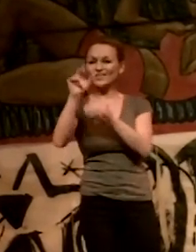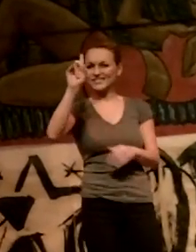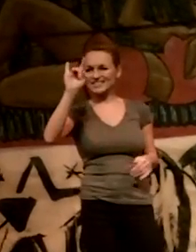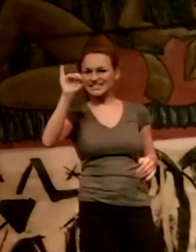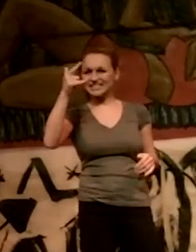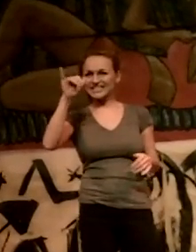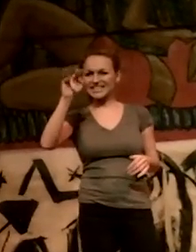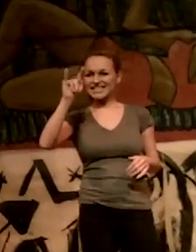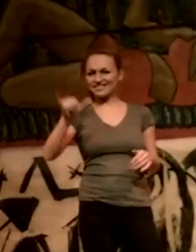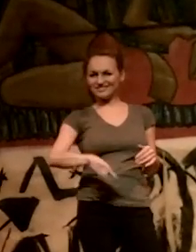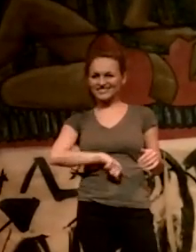never our dignity.